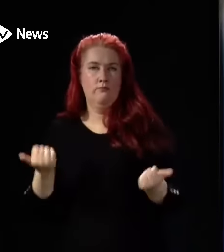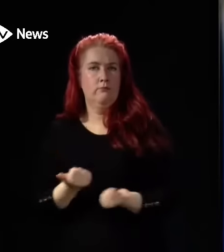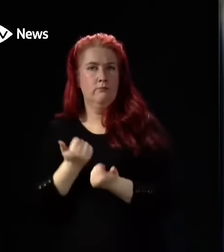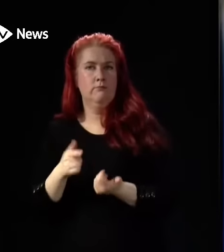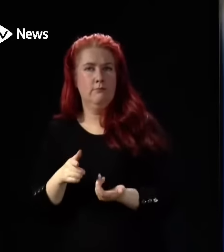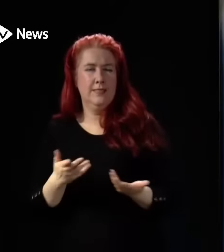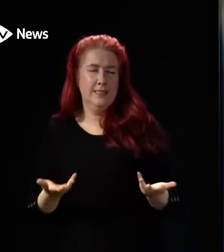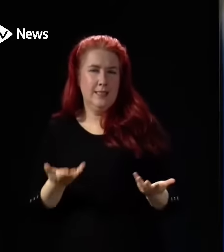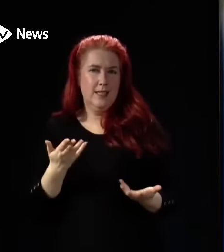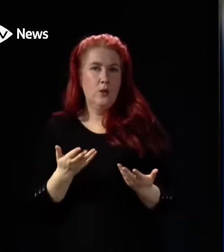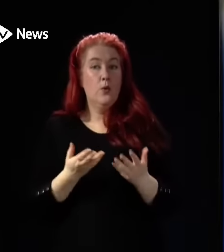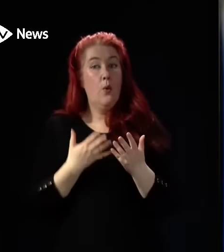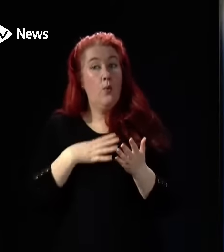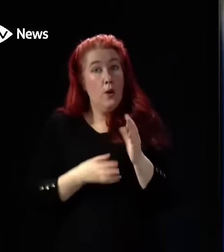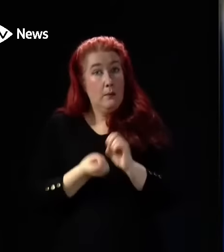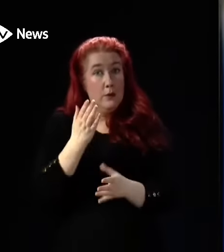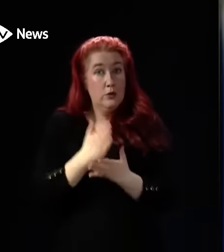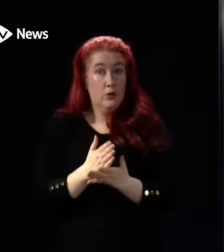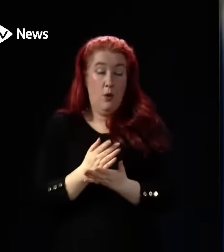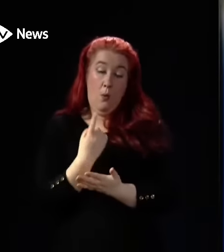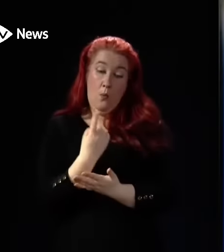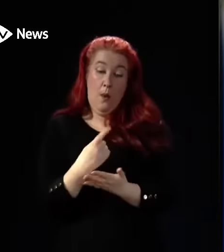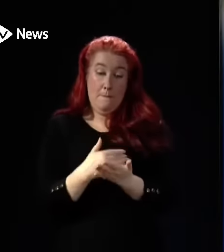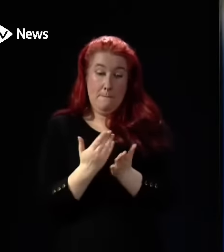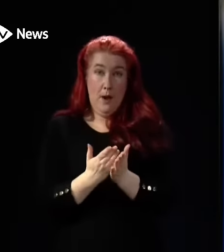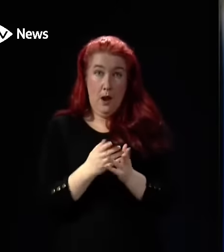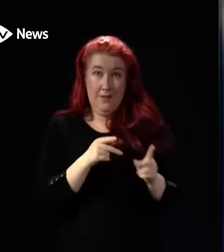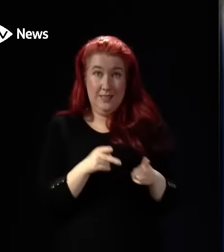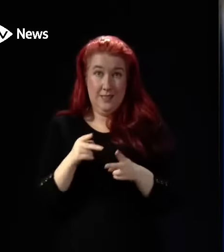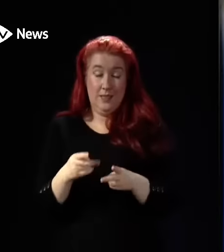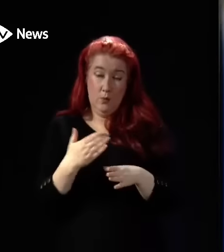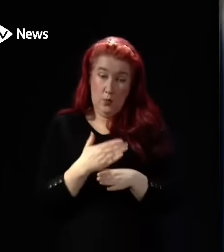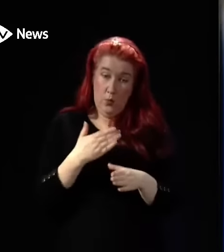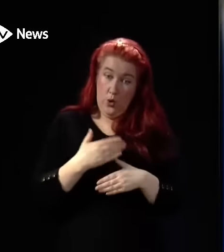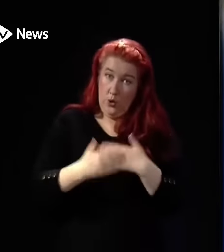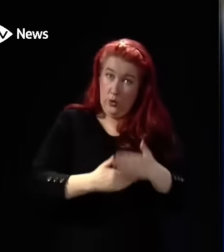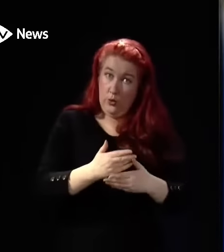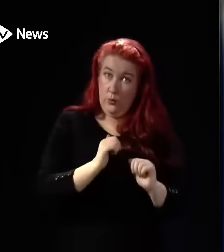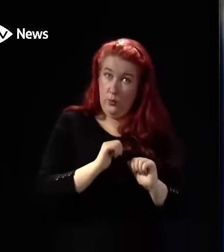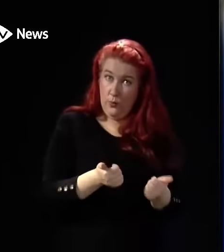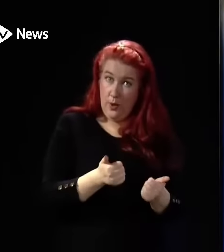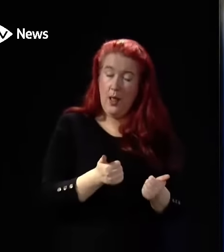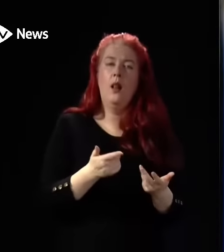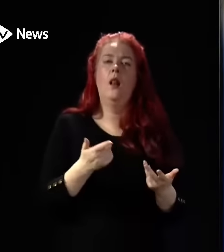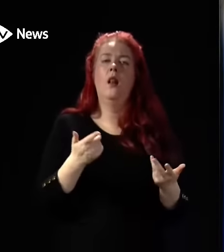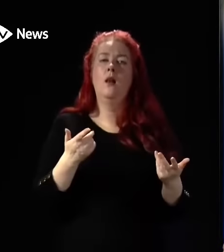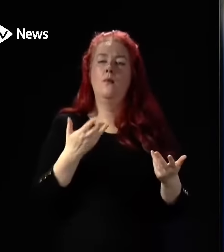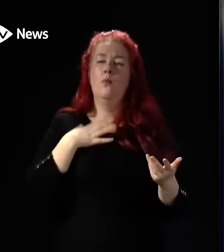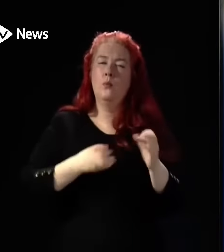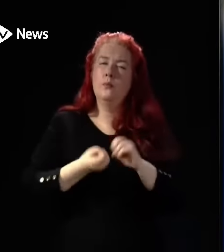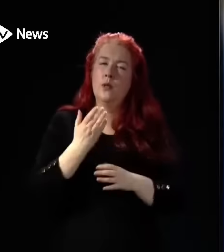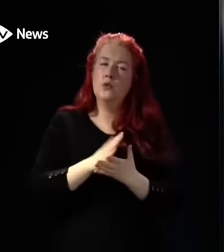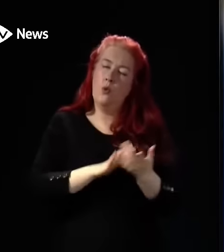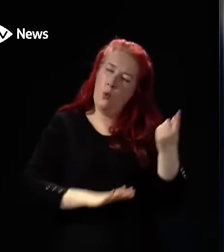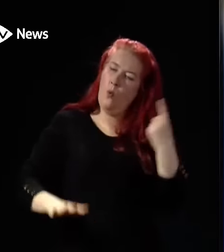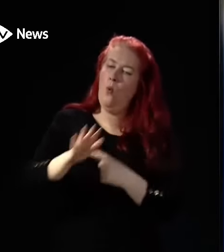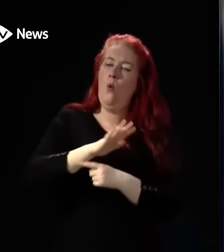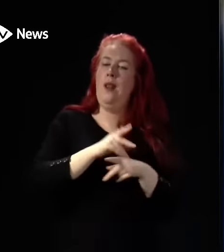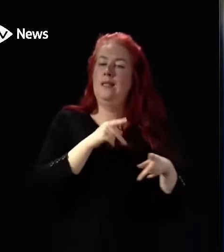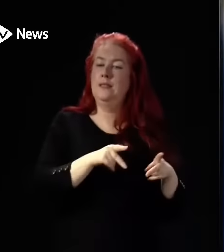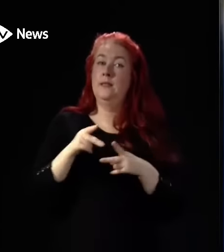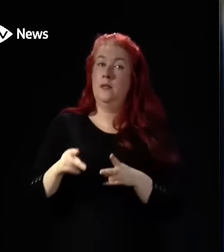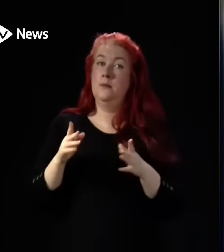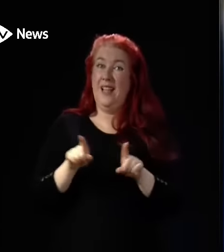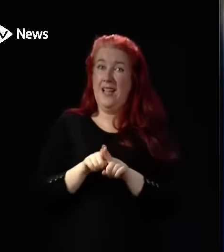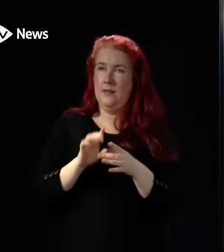not just that one part of the system is working as we want it to, but the whole system and the interactions between